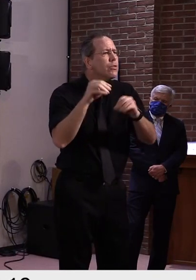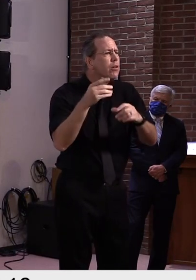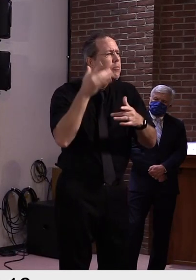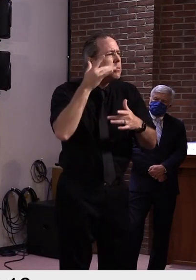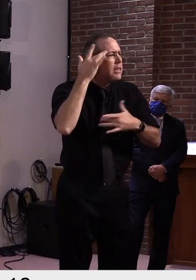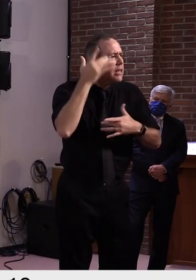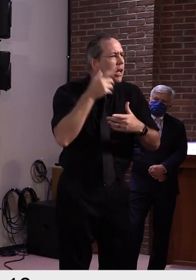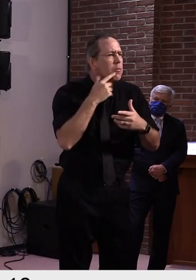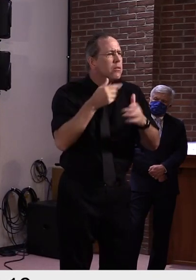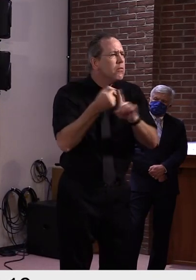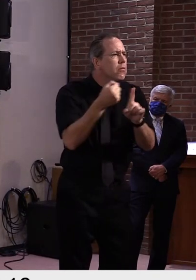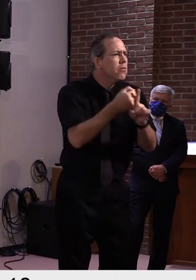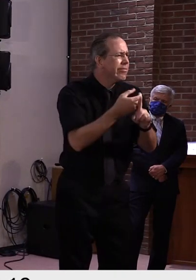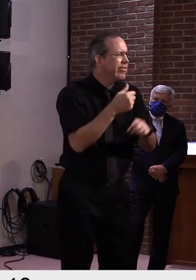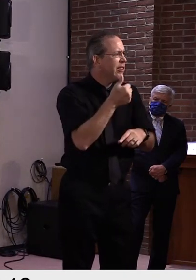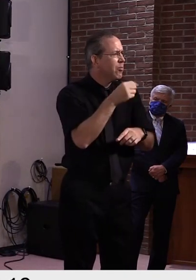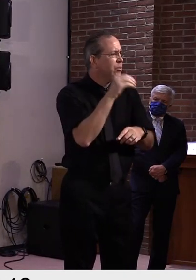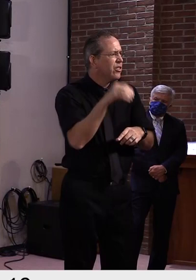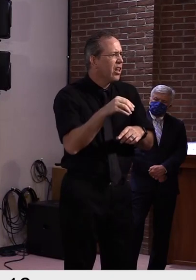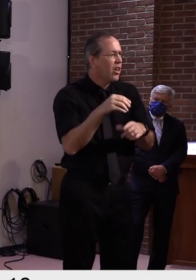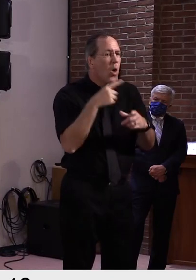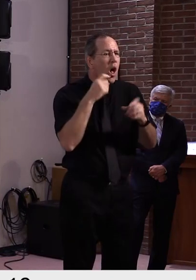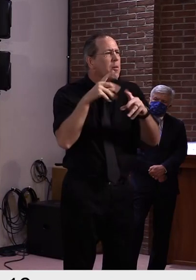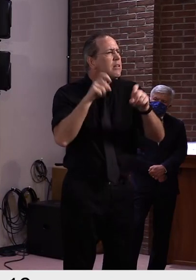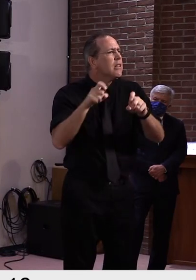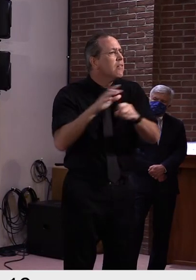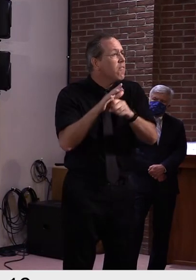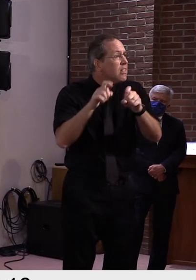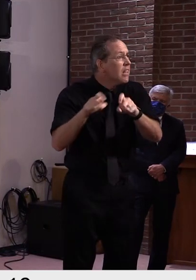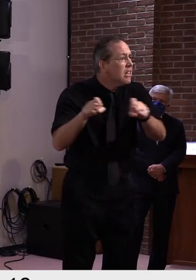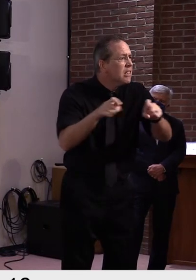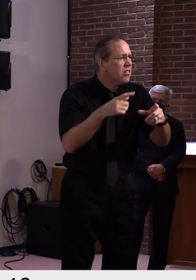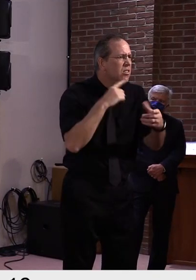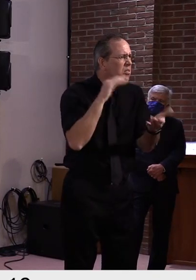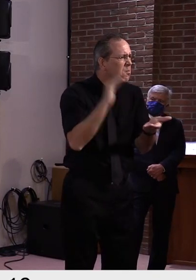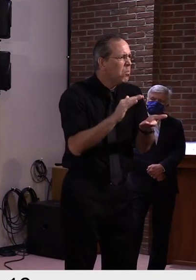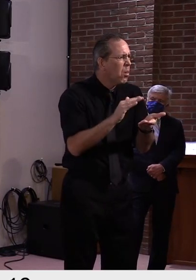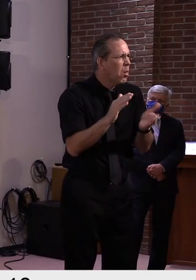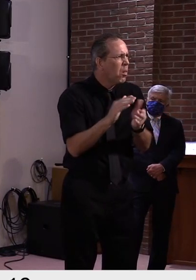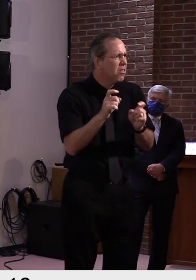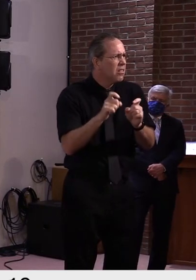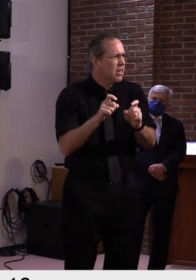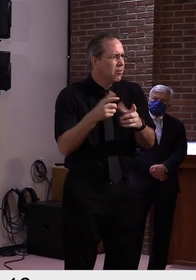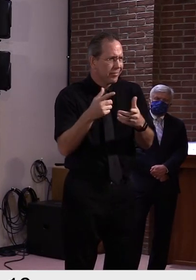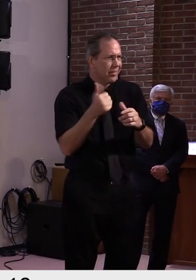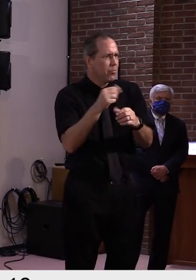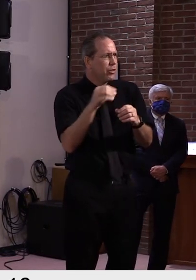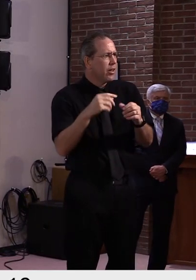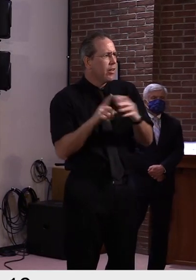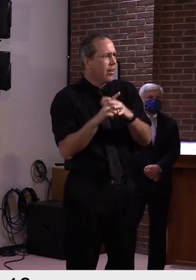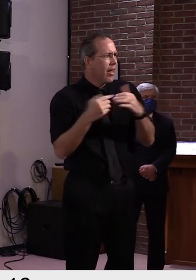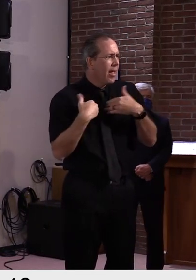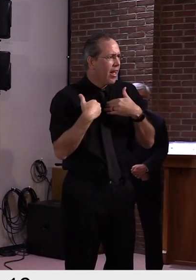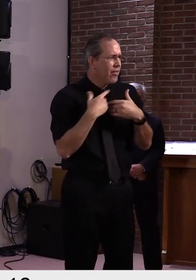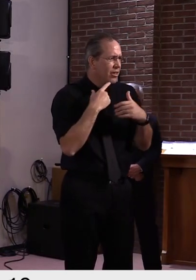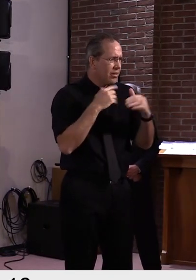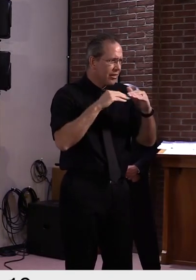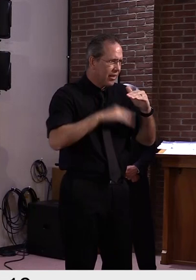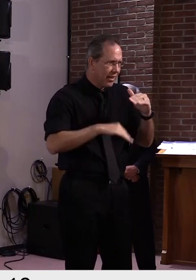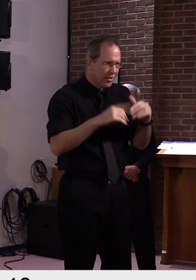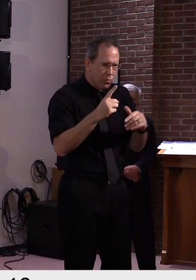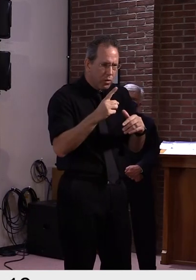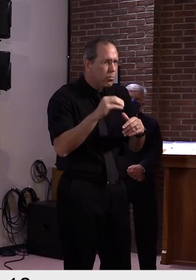percent, we're a half a percent or under a half a percent. We are so much different than the same with our case countdown.